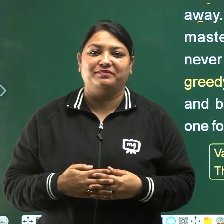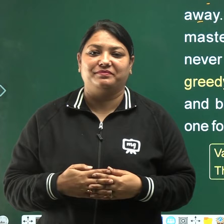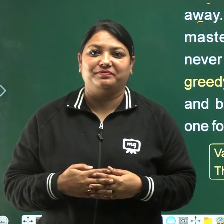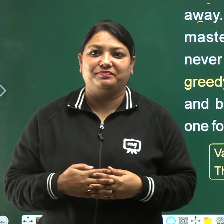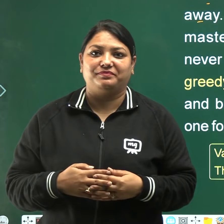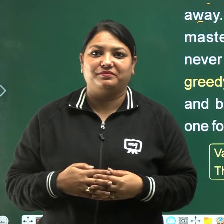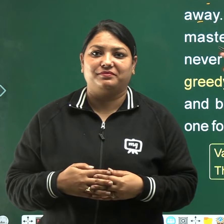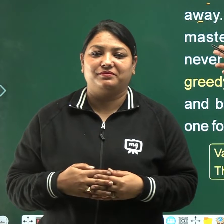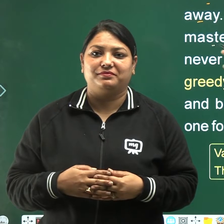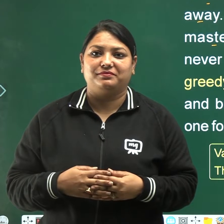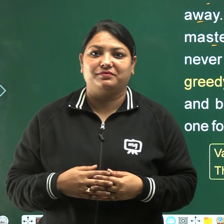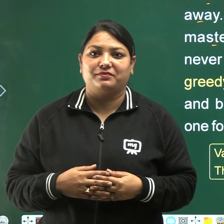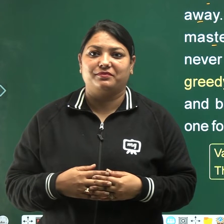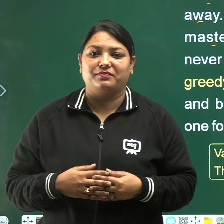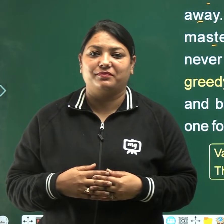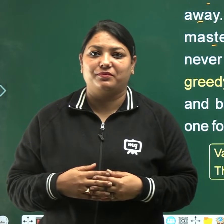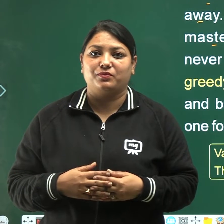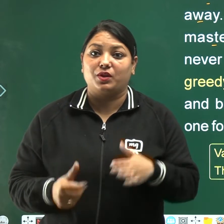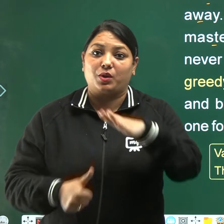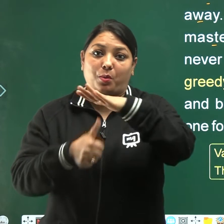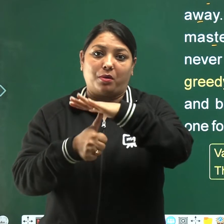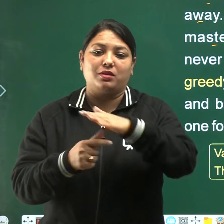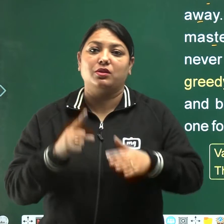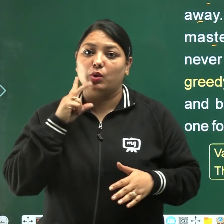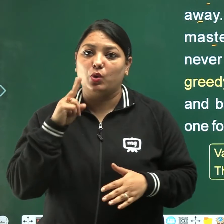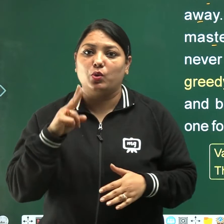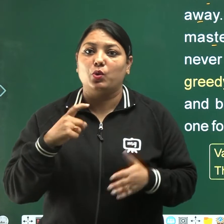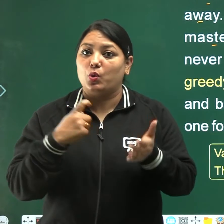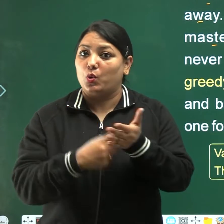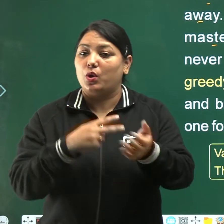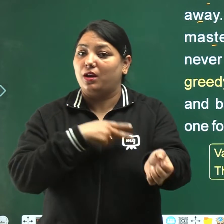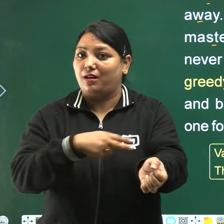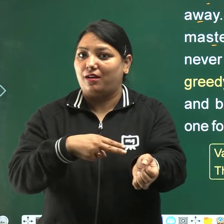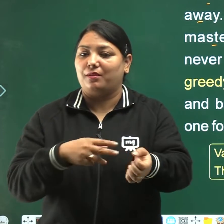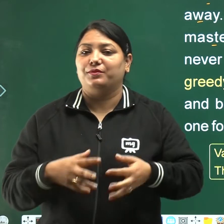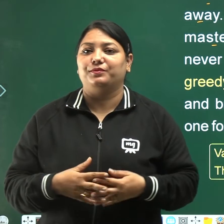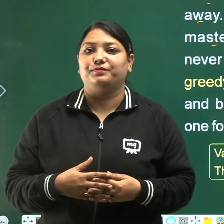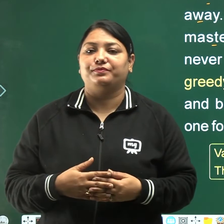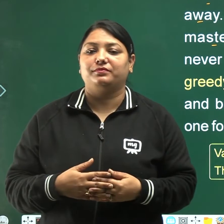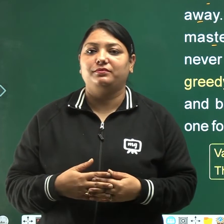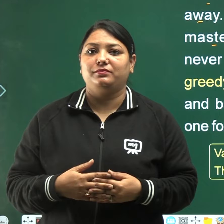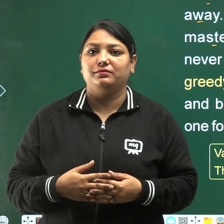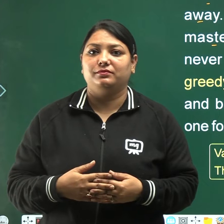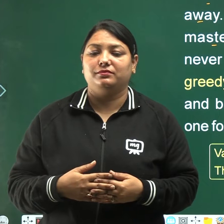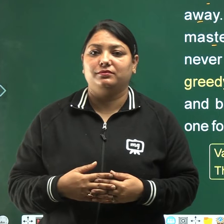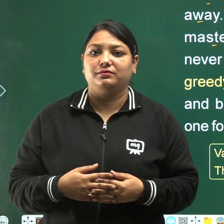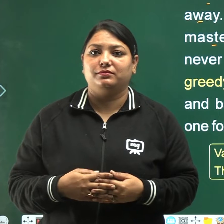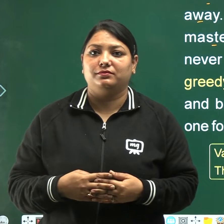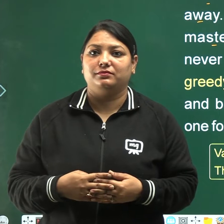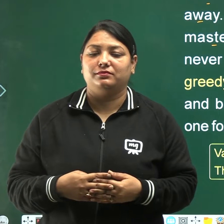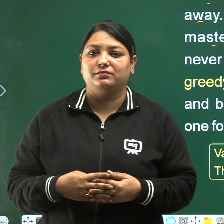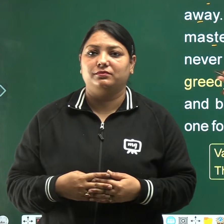The master told Ramu that